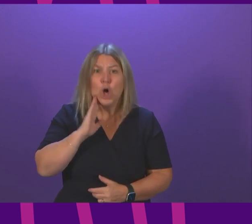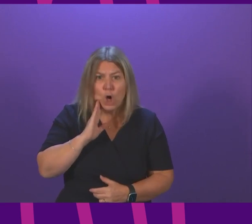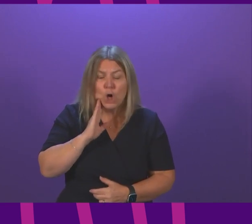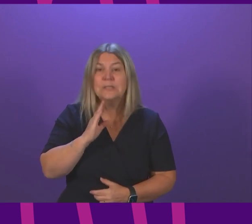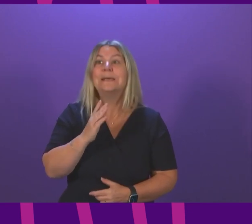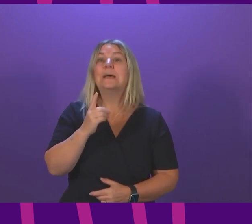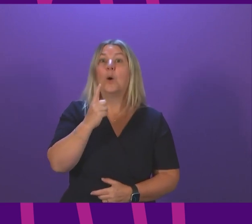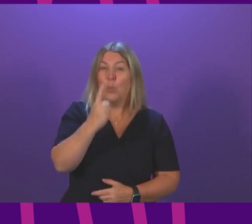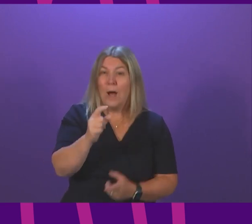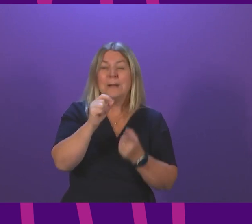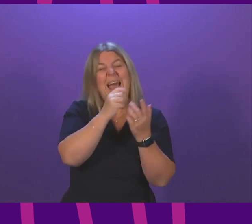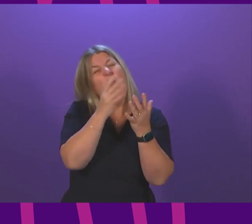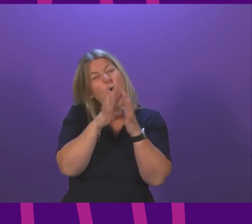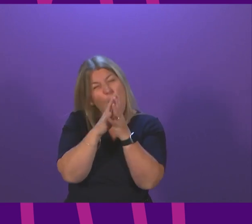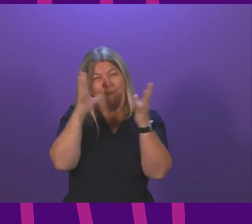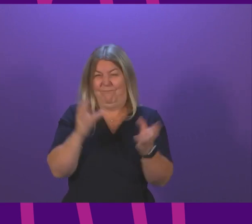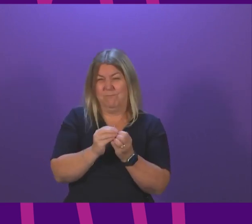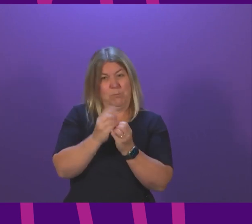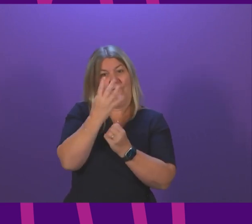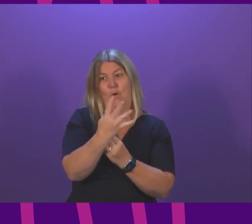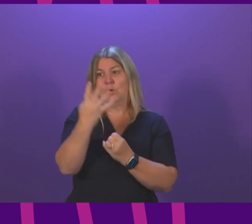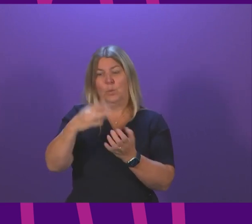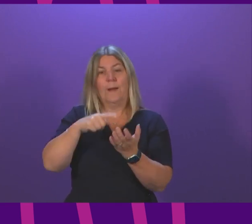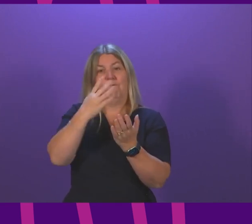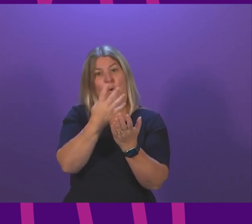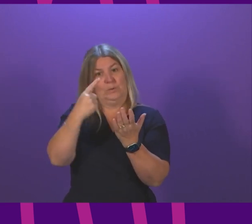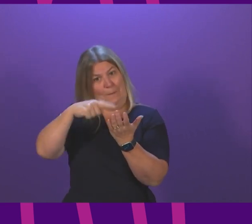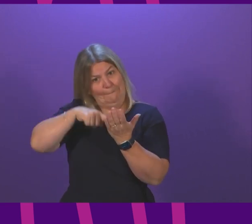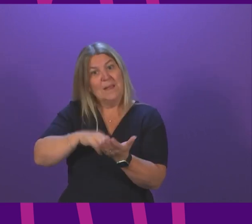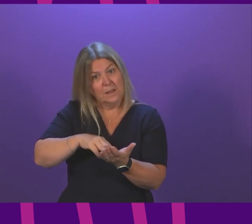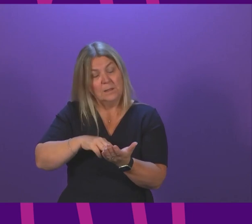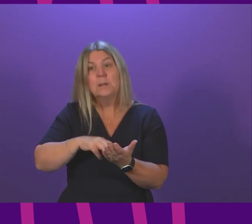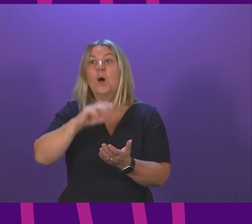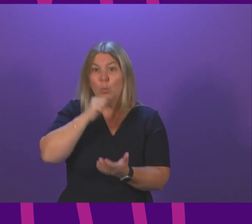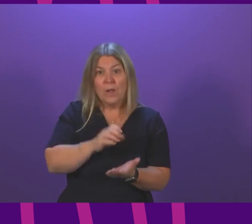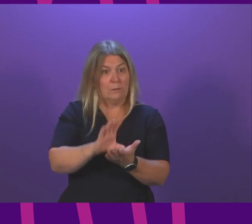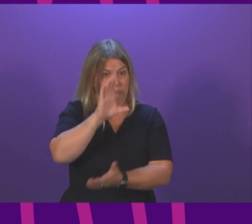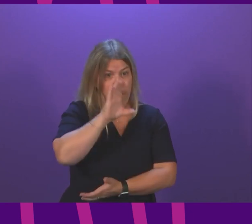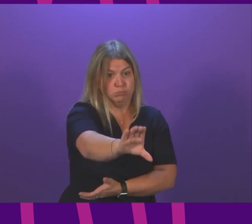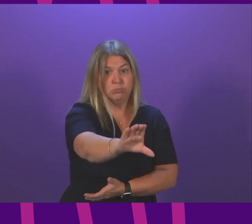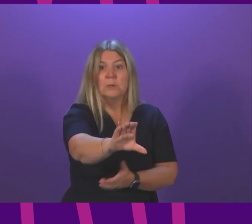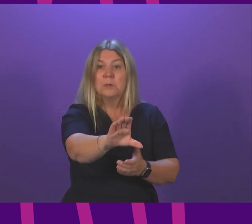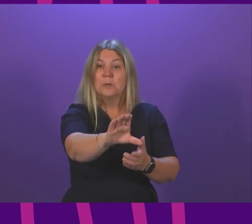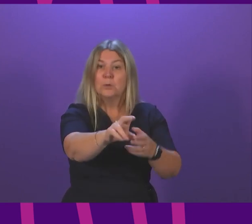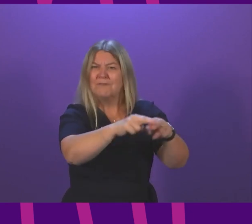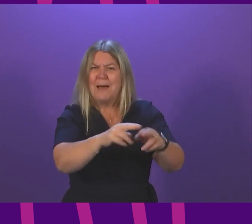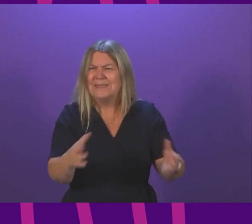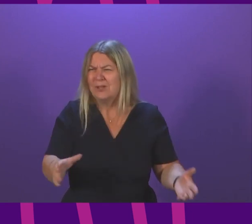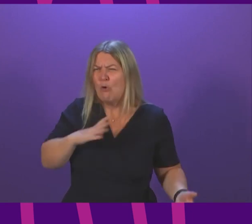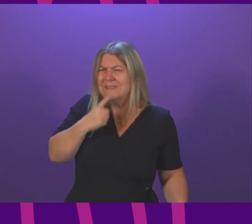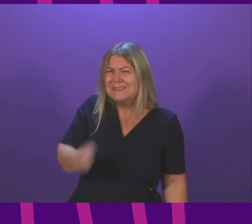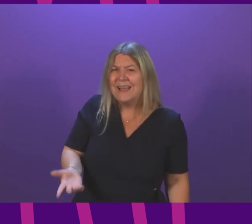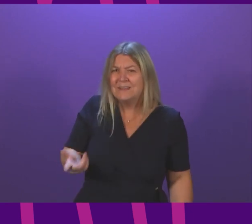£41 million will go to help directly low income families now Anna Sarwar says